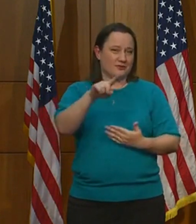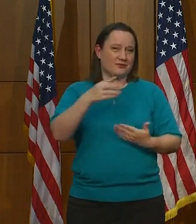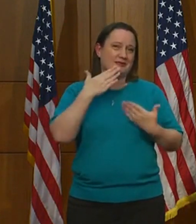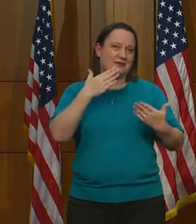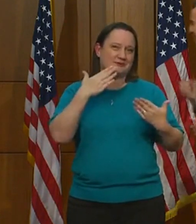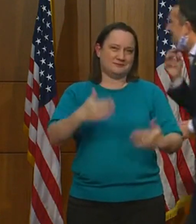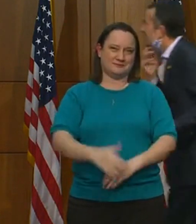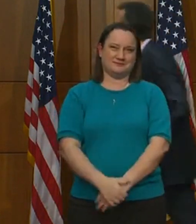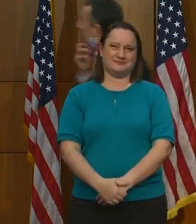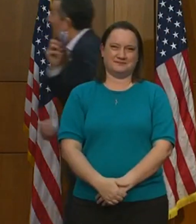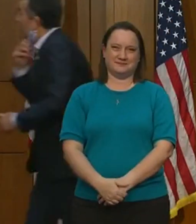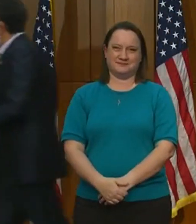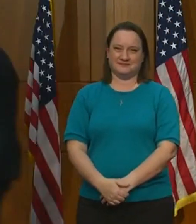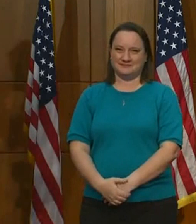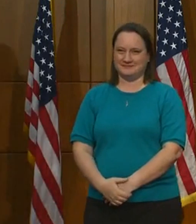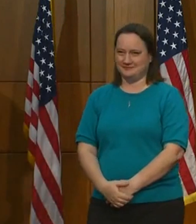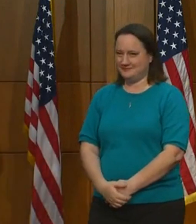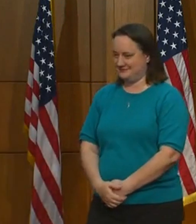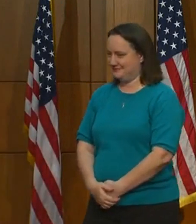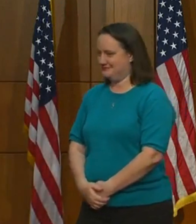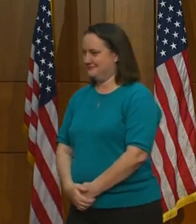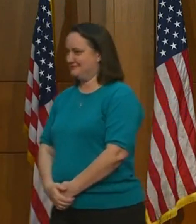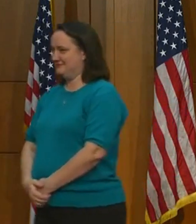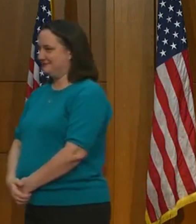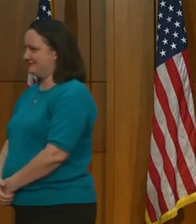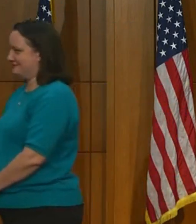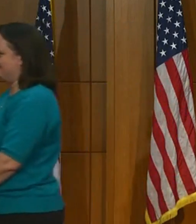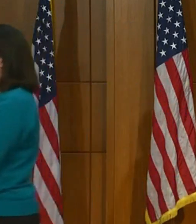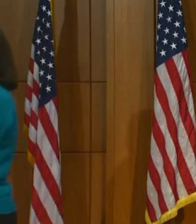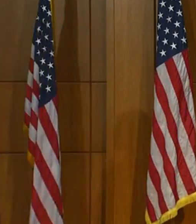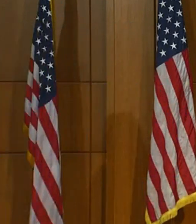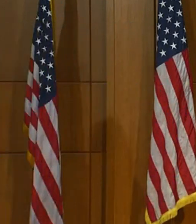you very